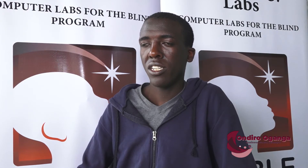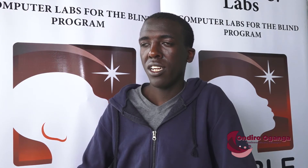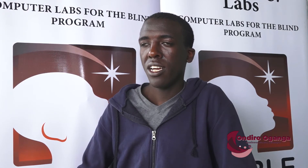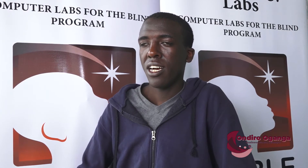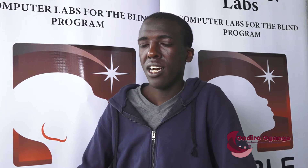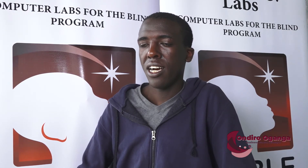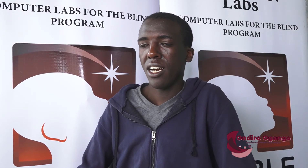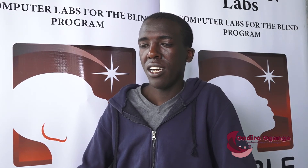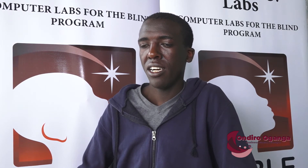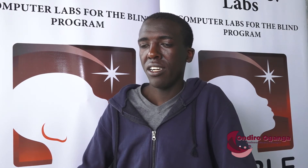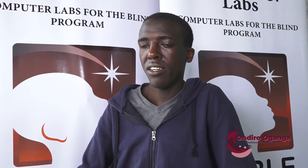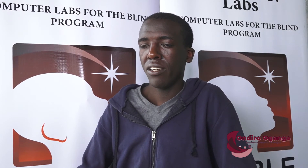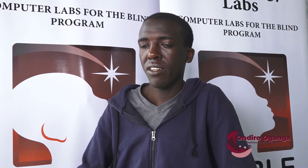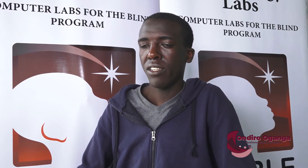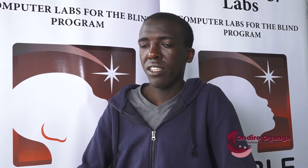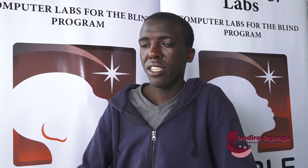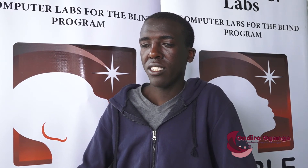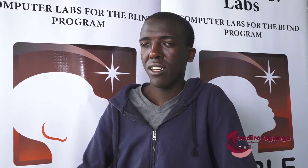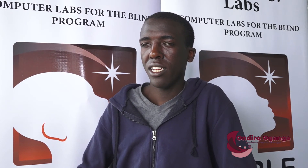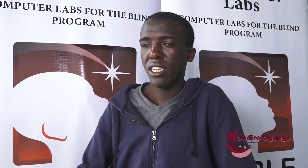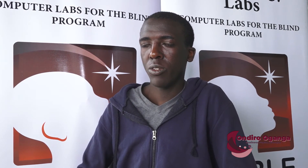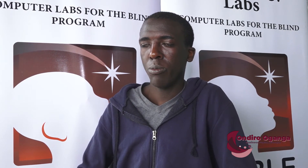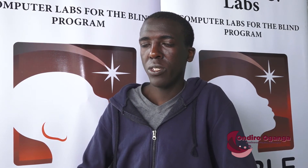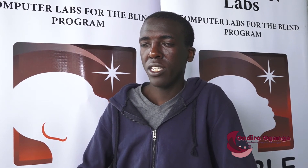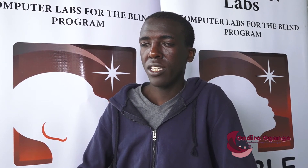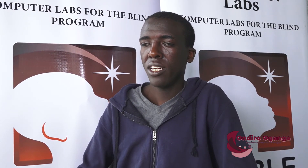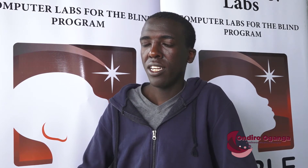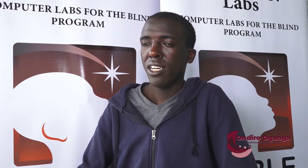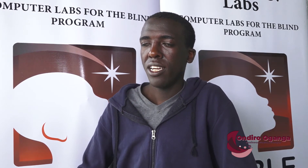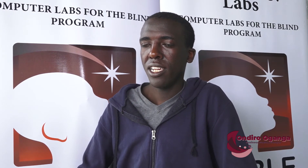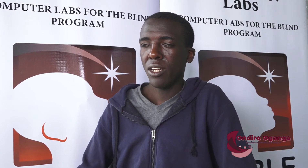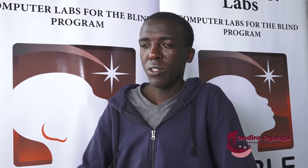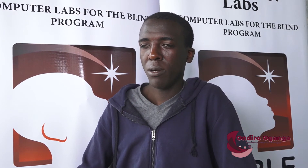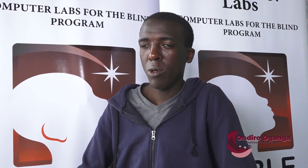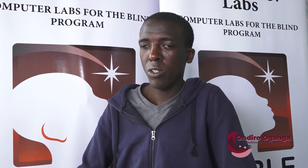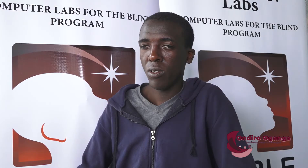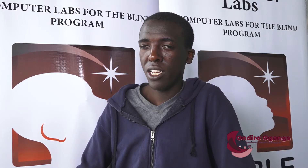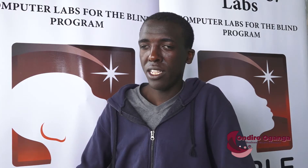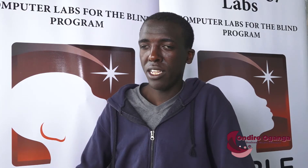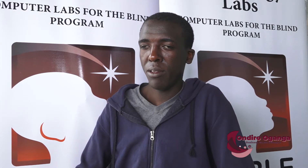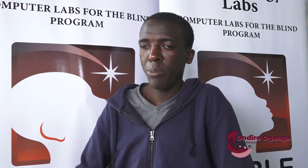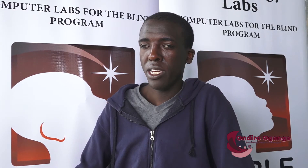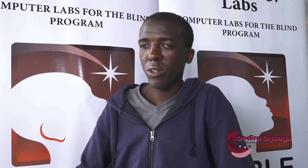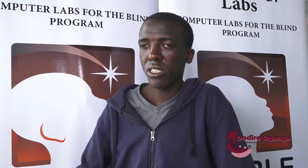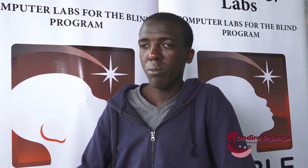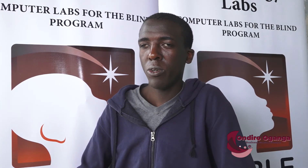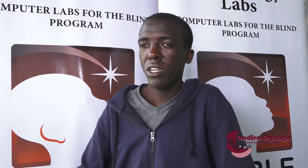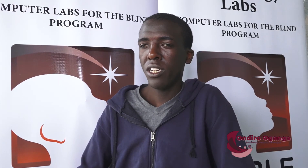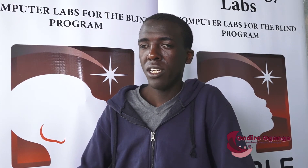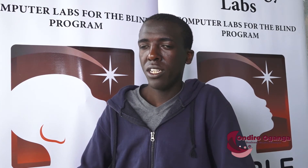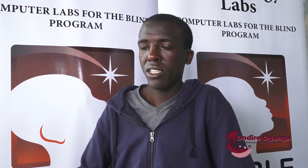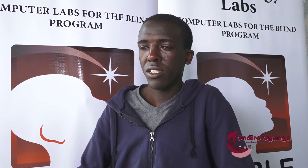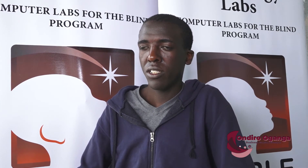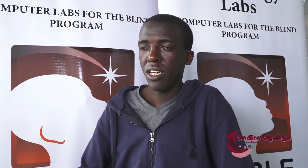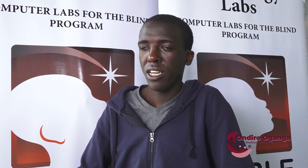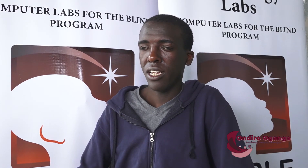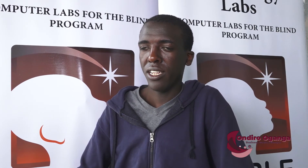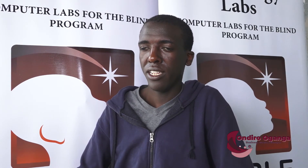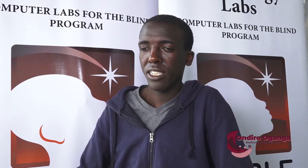things related to music. And I was able to learn the piano keyboard and the